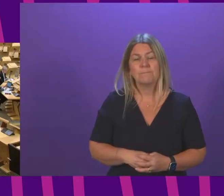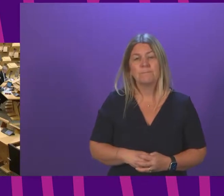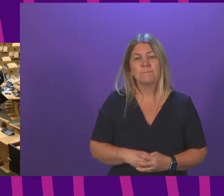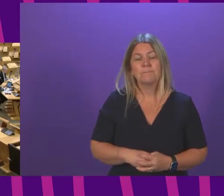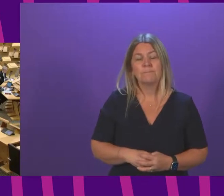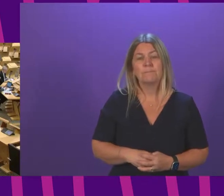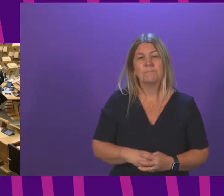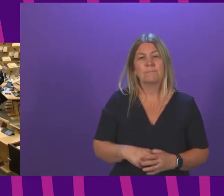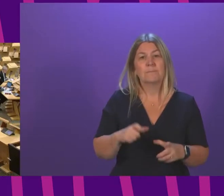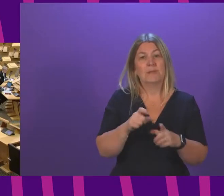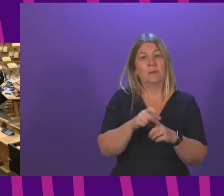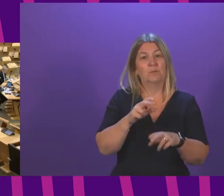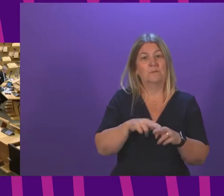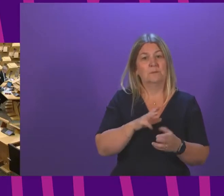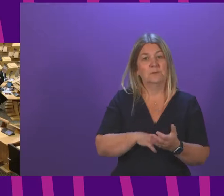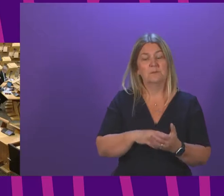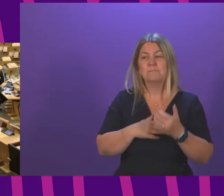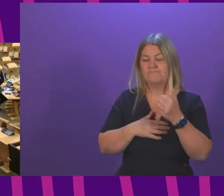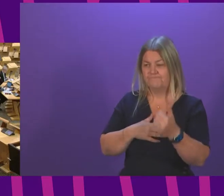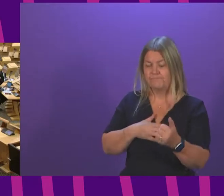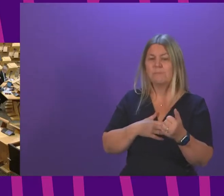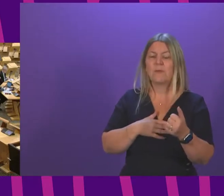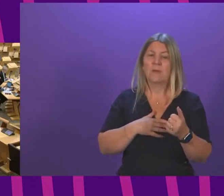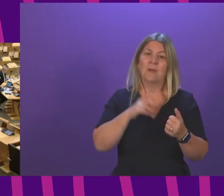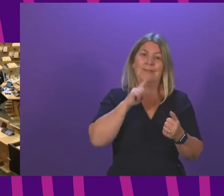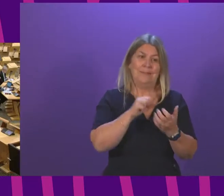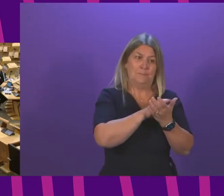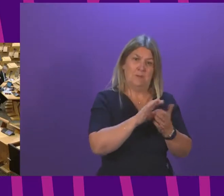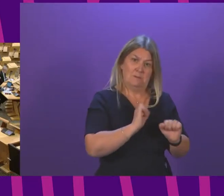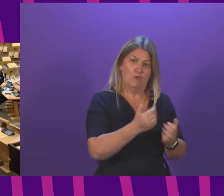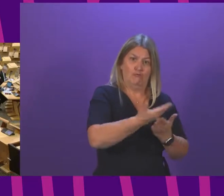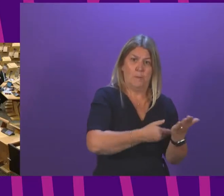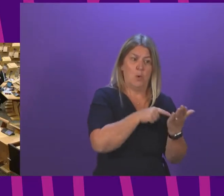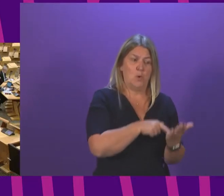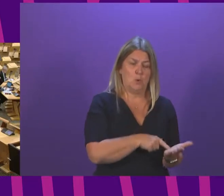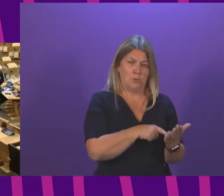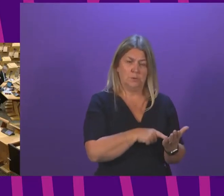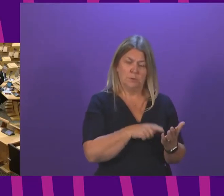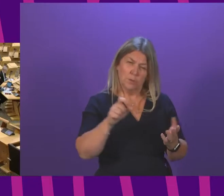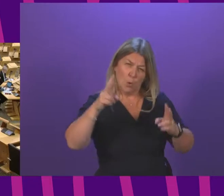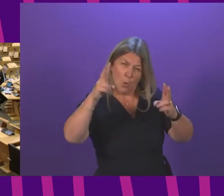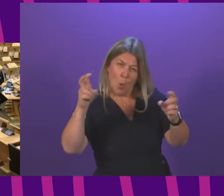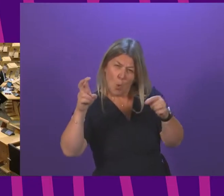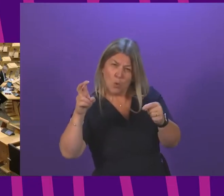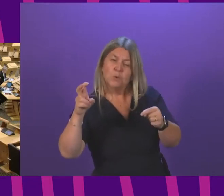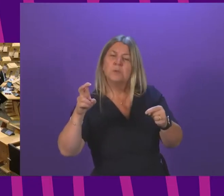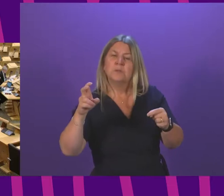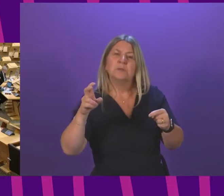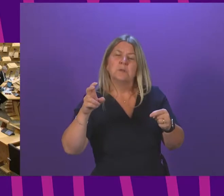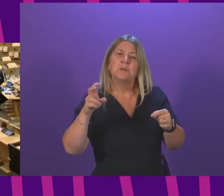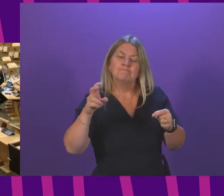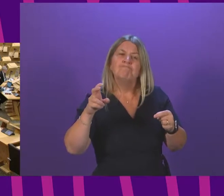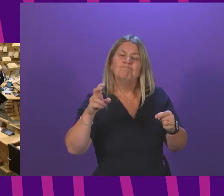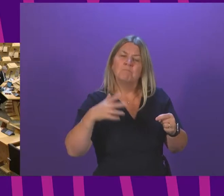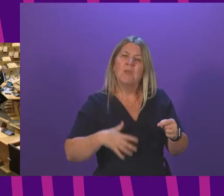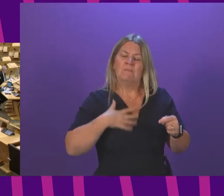all of the comments made in the report by Lady Smith, the quote that Pauline McNeill has recounted to Parliament is the one